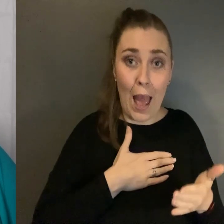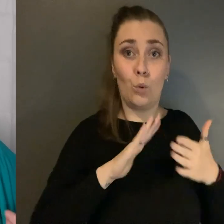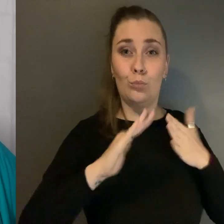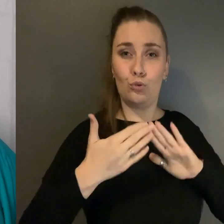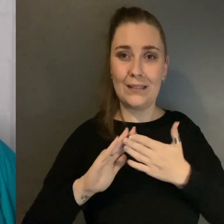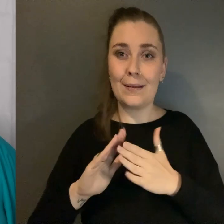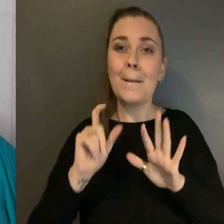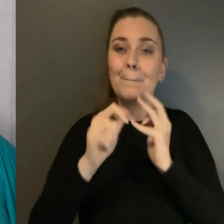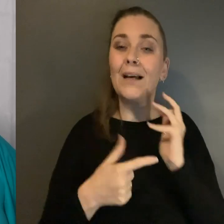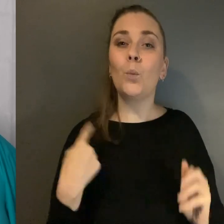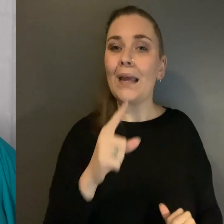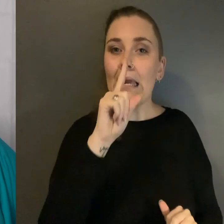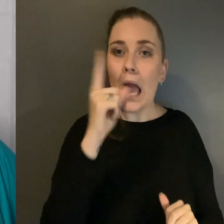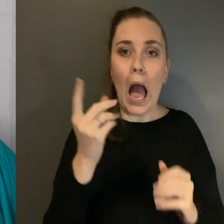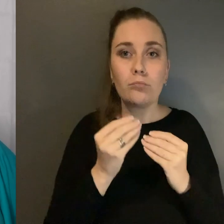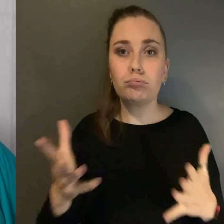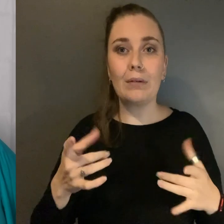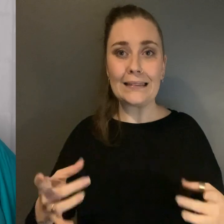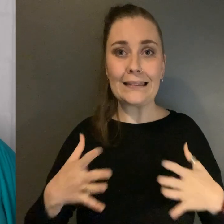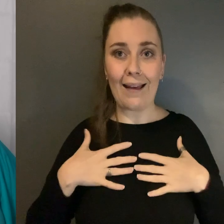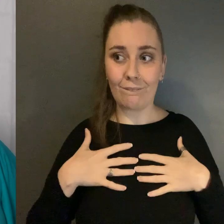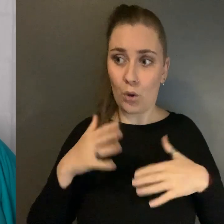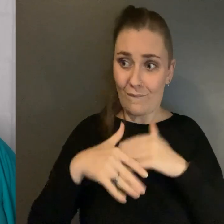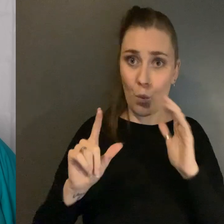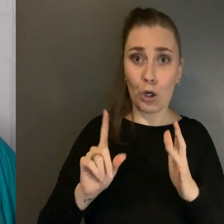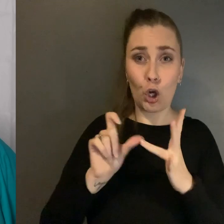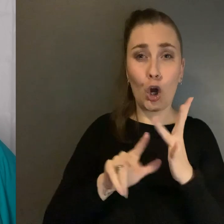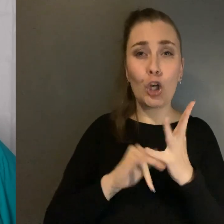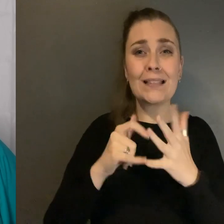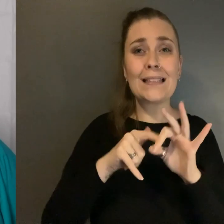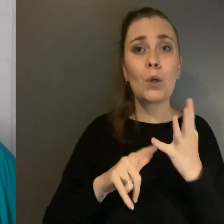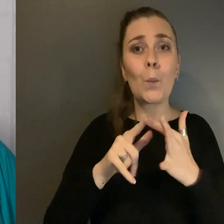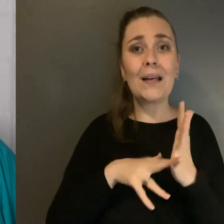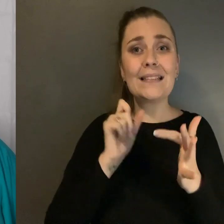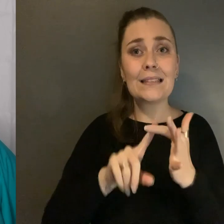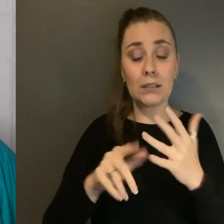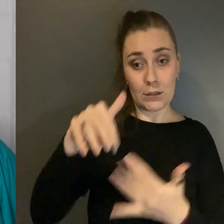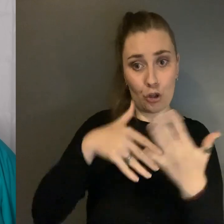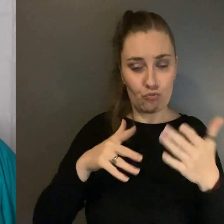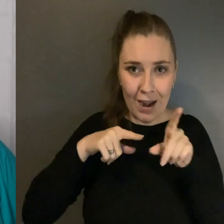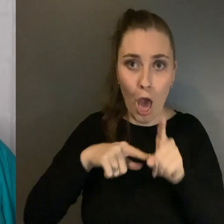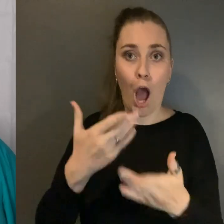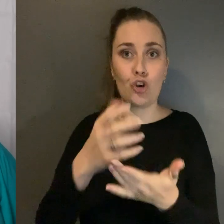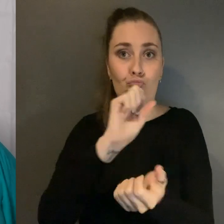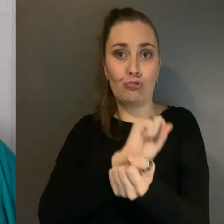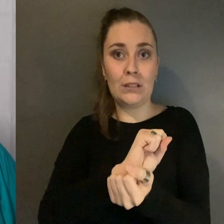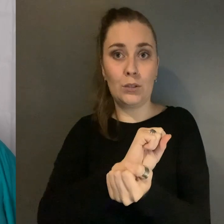But we cannot absolve ourselves of the consequences of a society that relies on prisons Or of the harms they